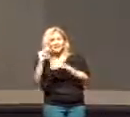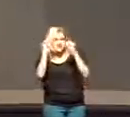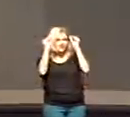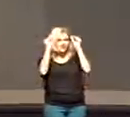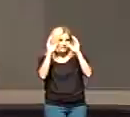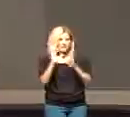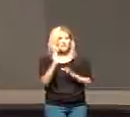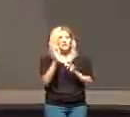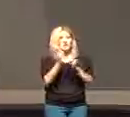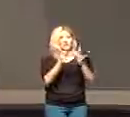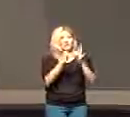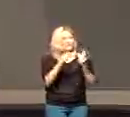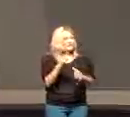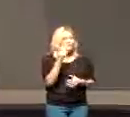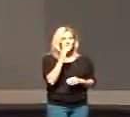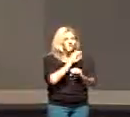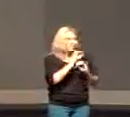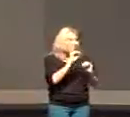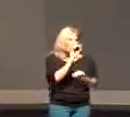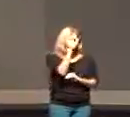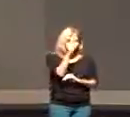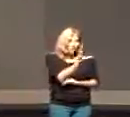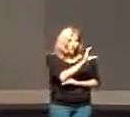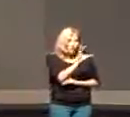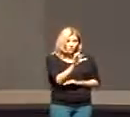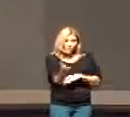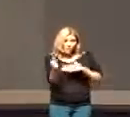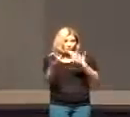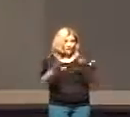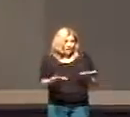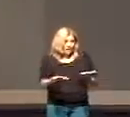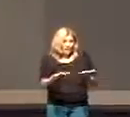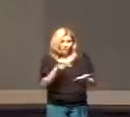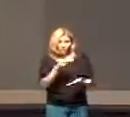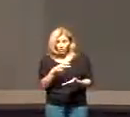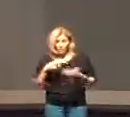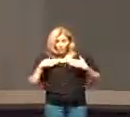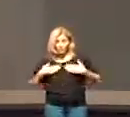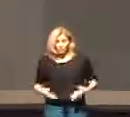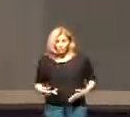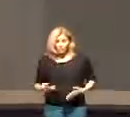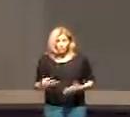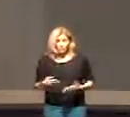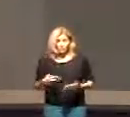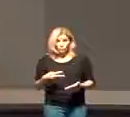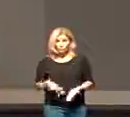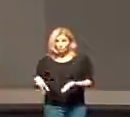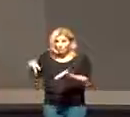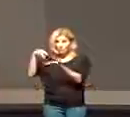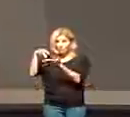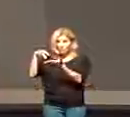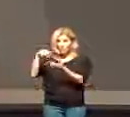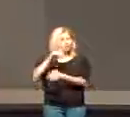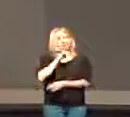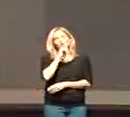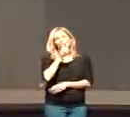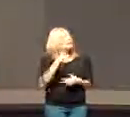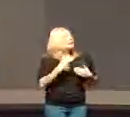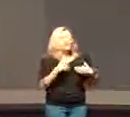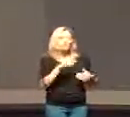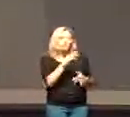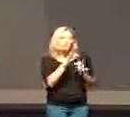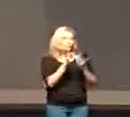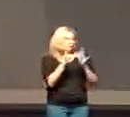Christianity. If you have no cross and the death of Jesus and no physical bodily resurrection, you do not have